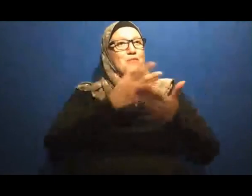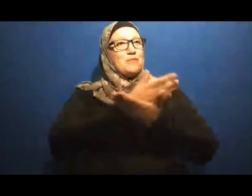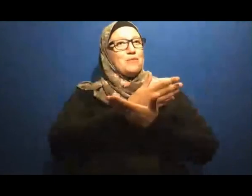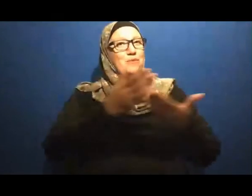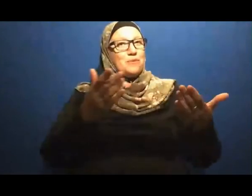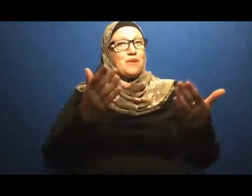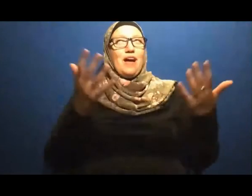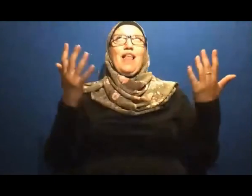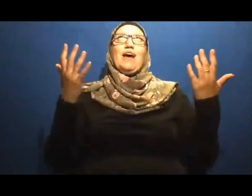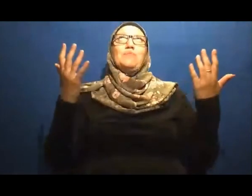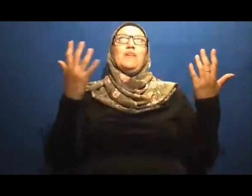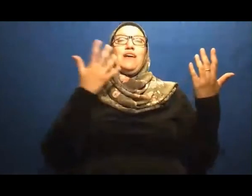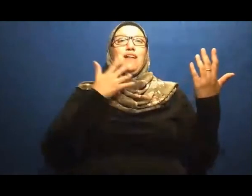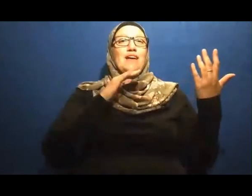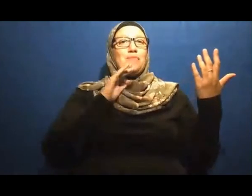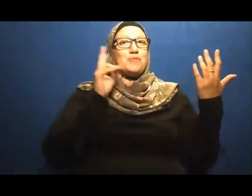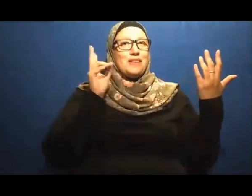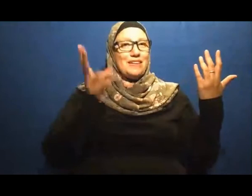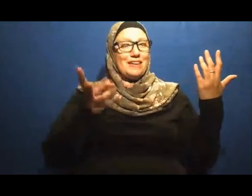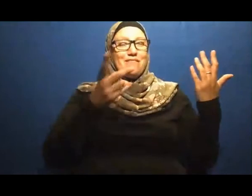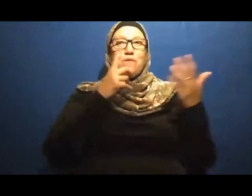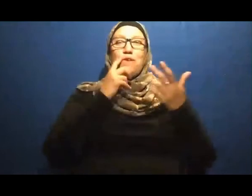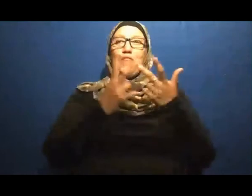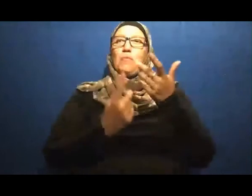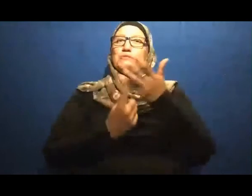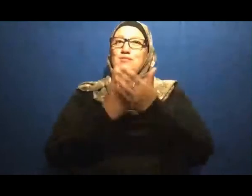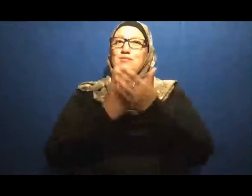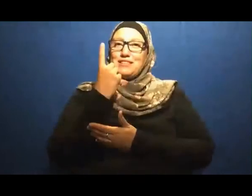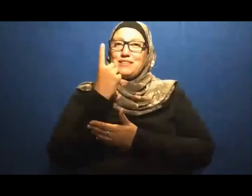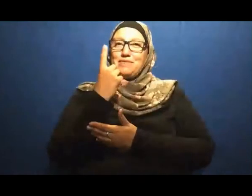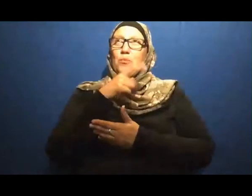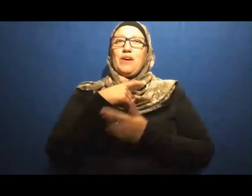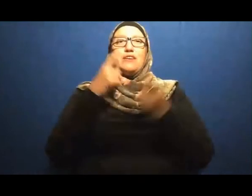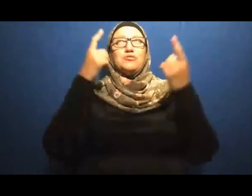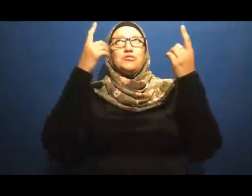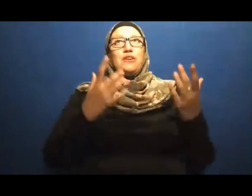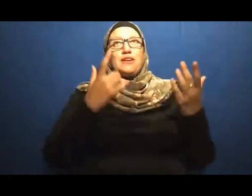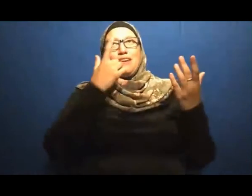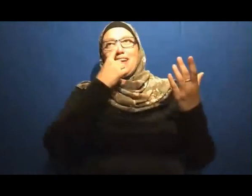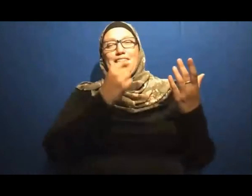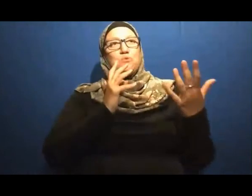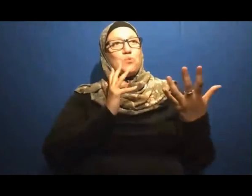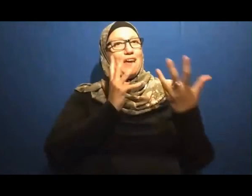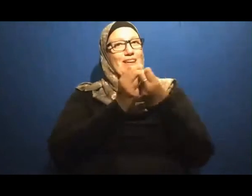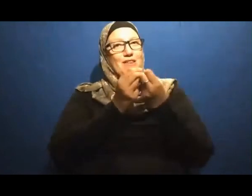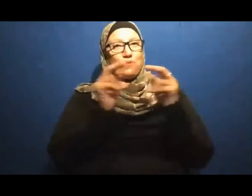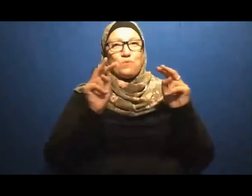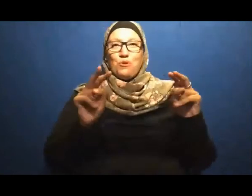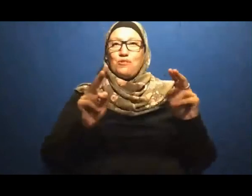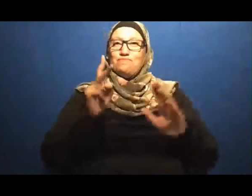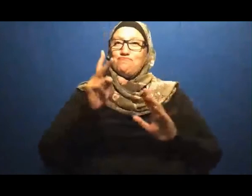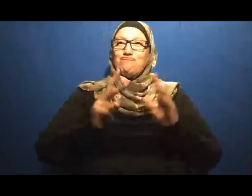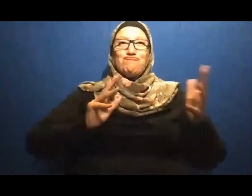Inshallah that virtually we can get together And Inshallah reflect on some of the Divine